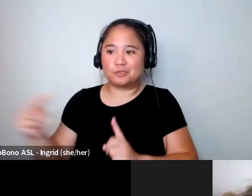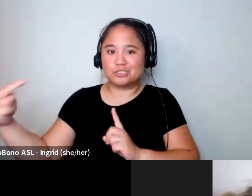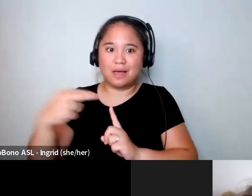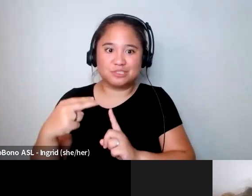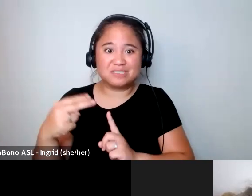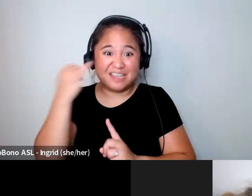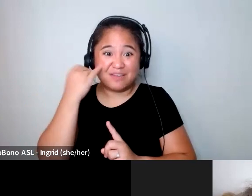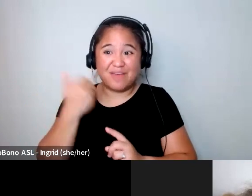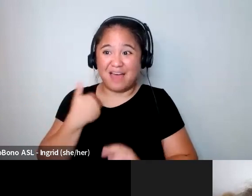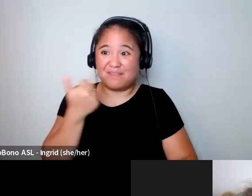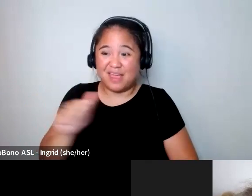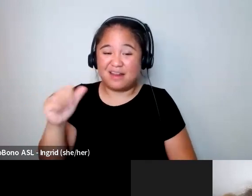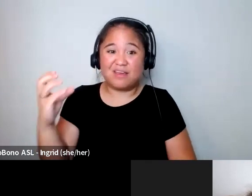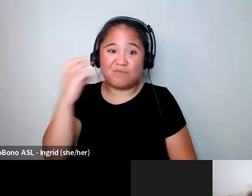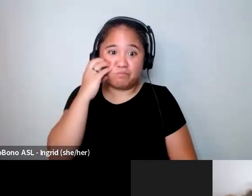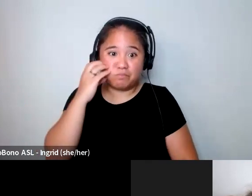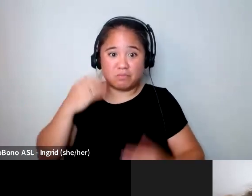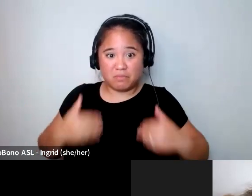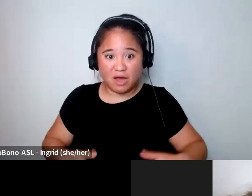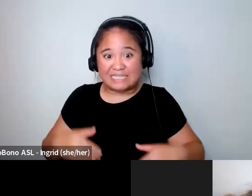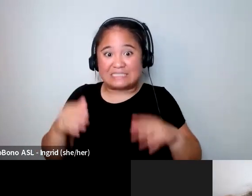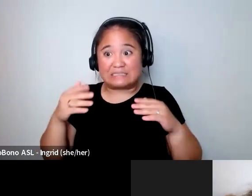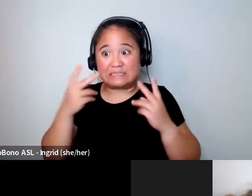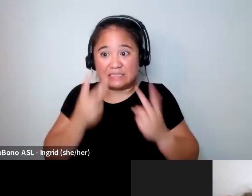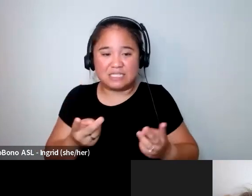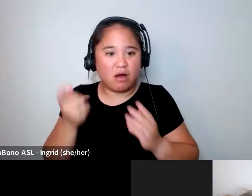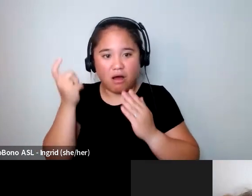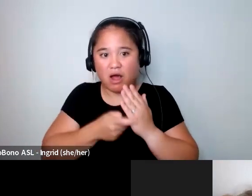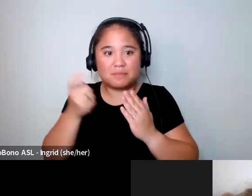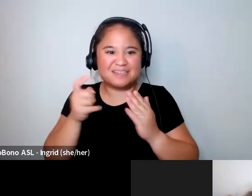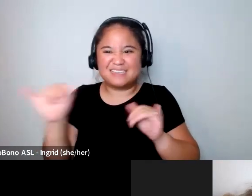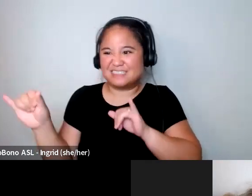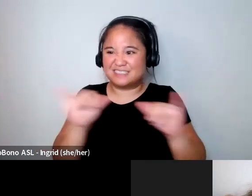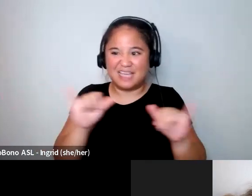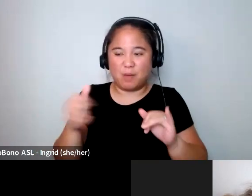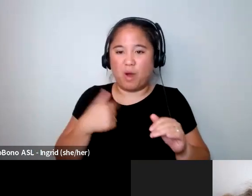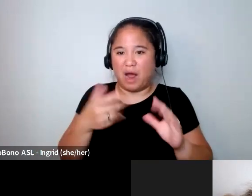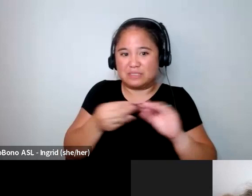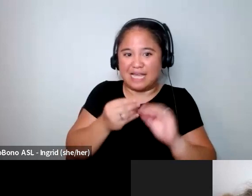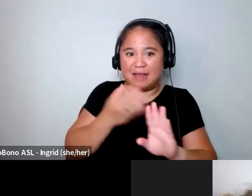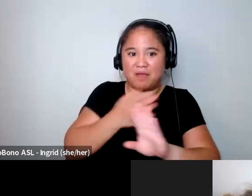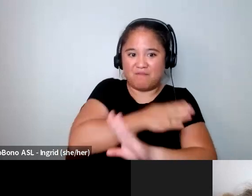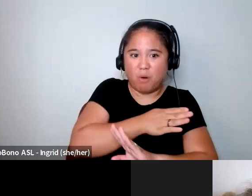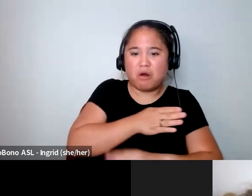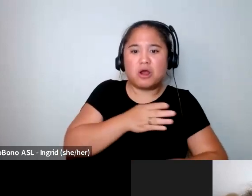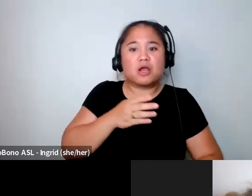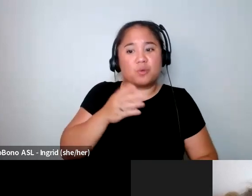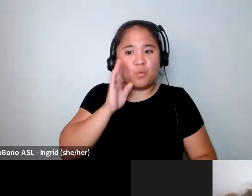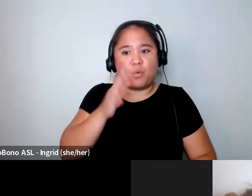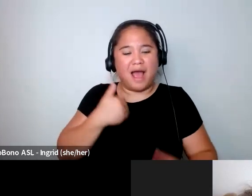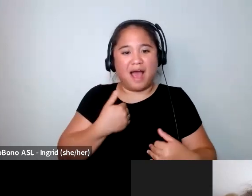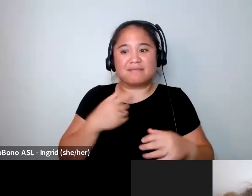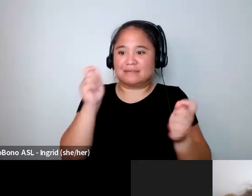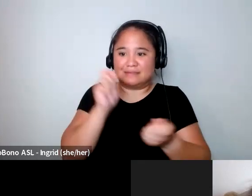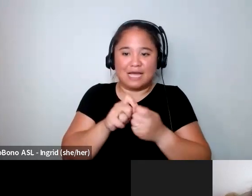any fat body seen it automatically it's the same way that i was saying before you know you could have the exact two